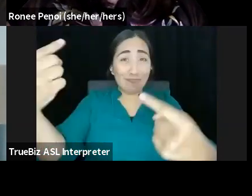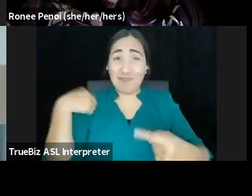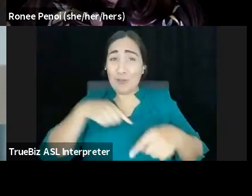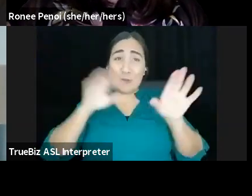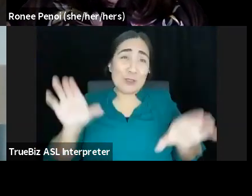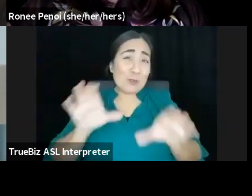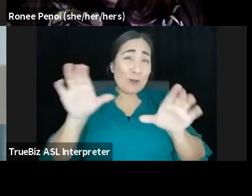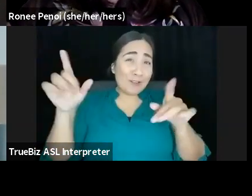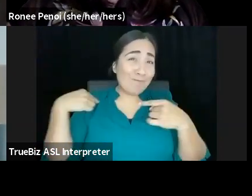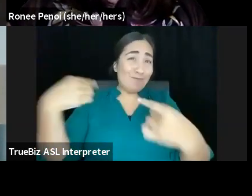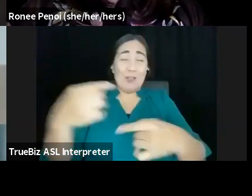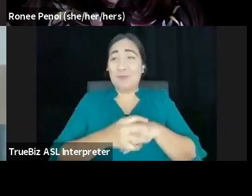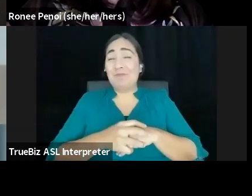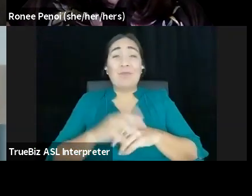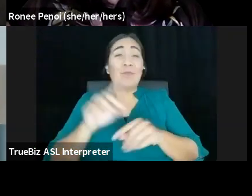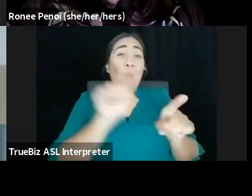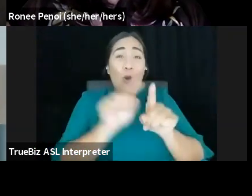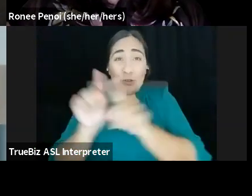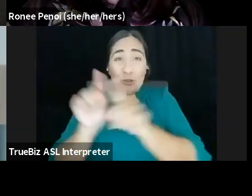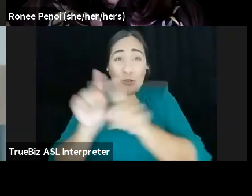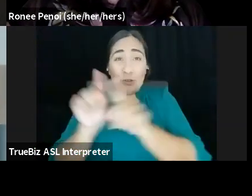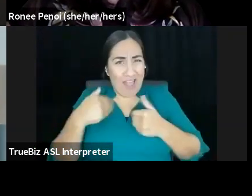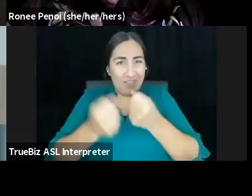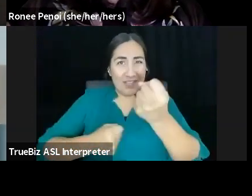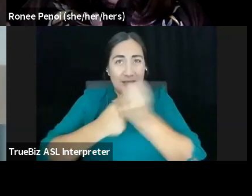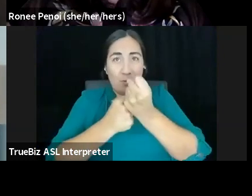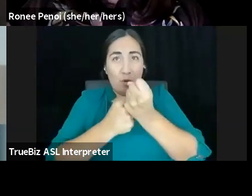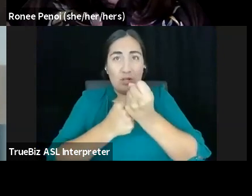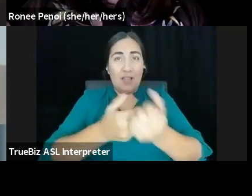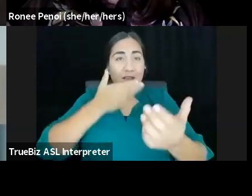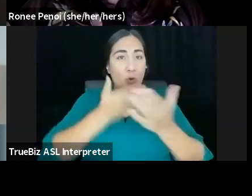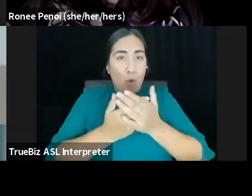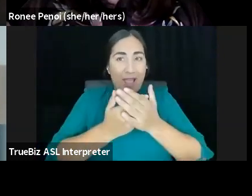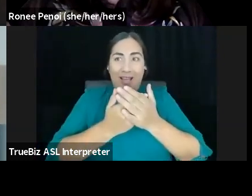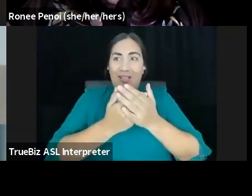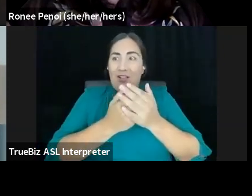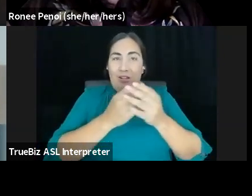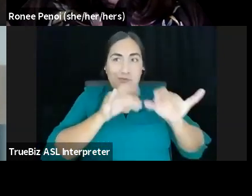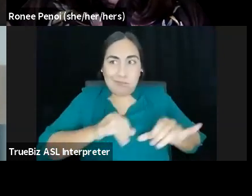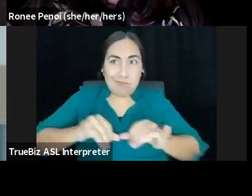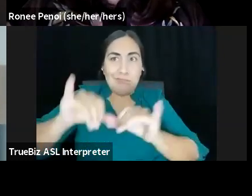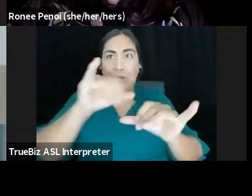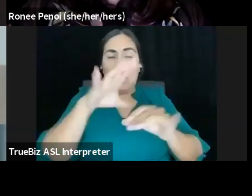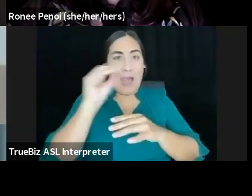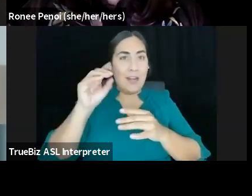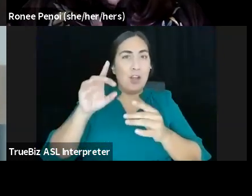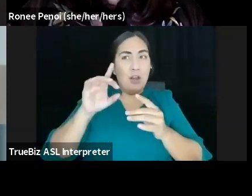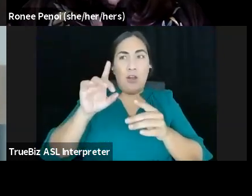also to have that support that is well-rounded and holistic. And so through these fellowships, First Peoples